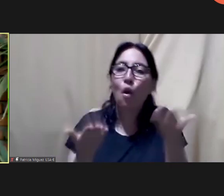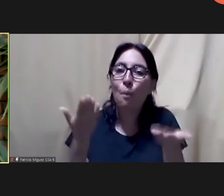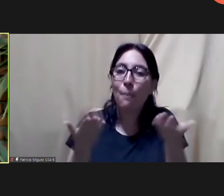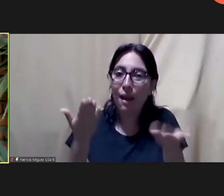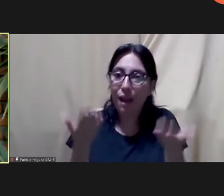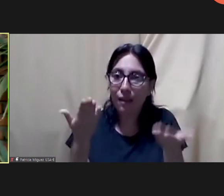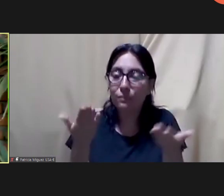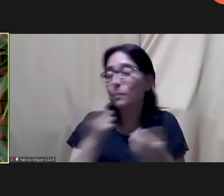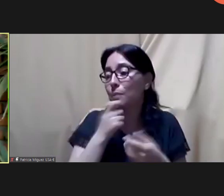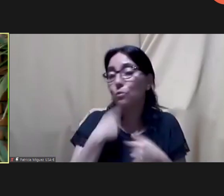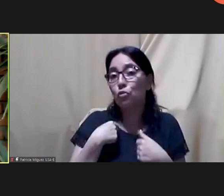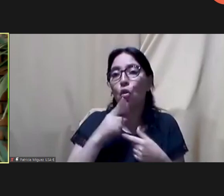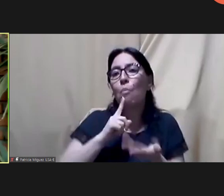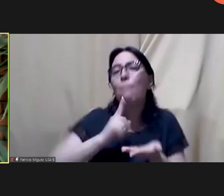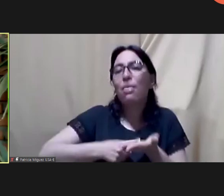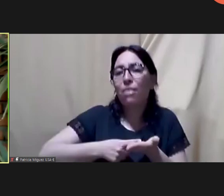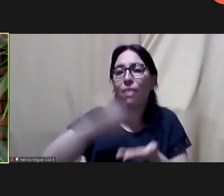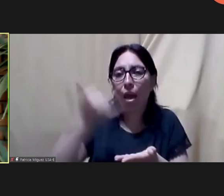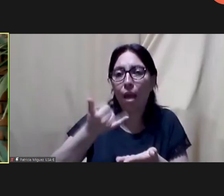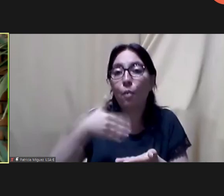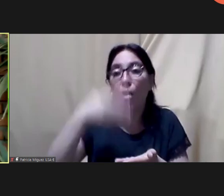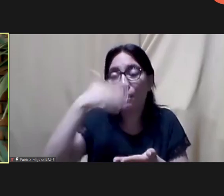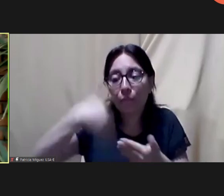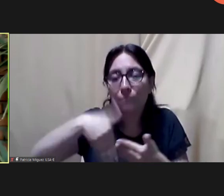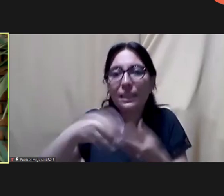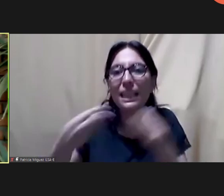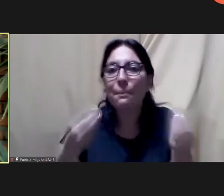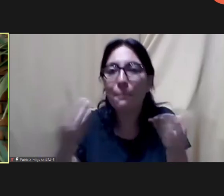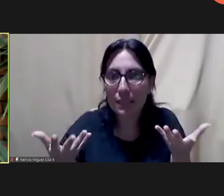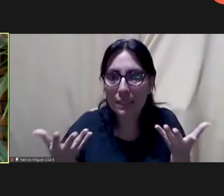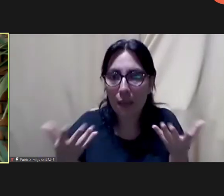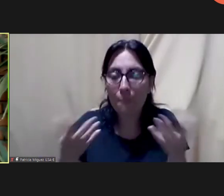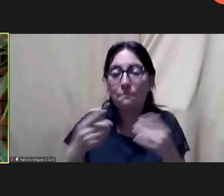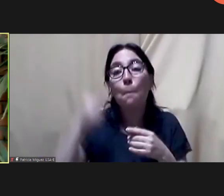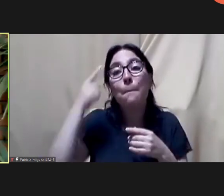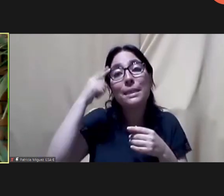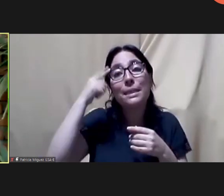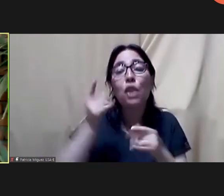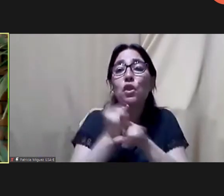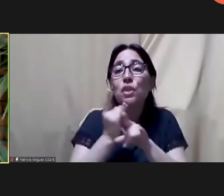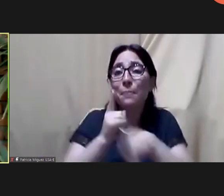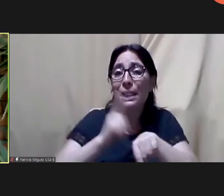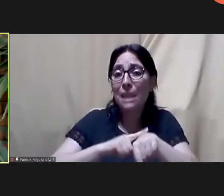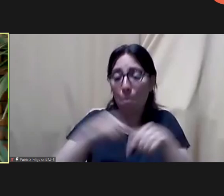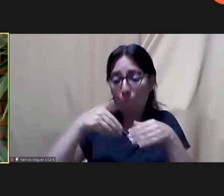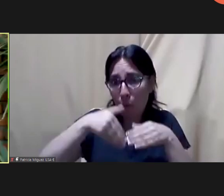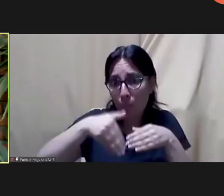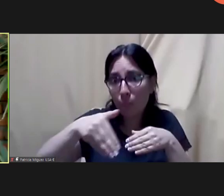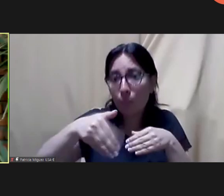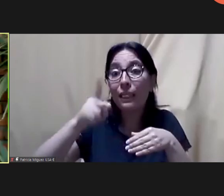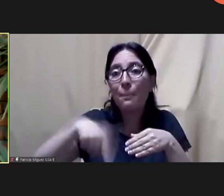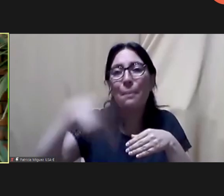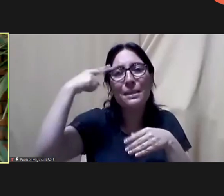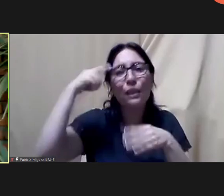can make comparisons and analyze the impact of the measures made in the short medium and long